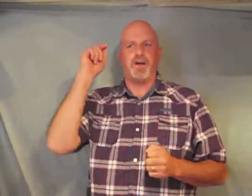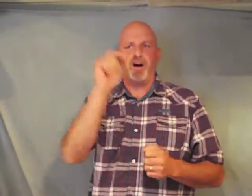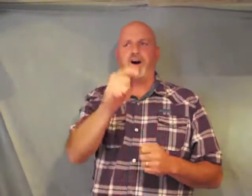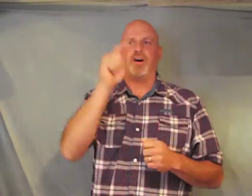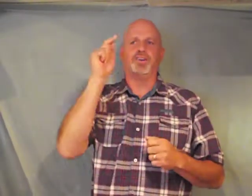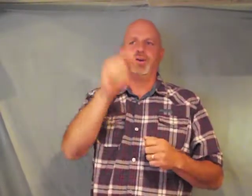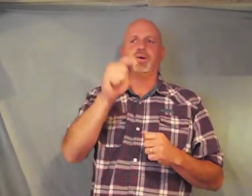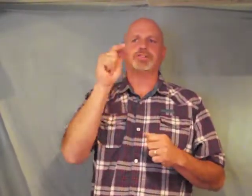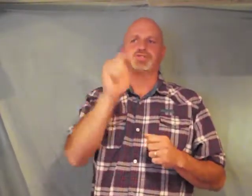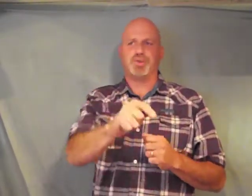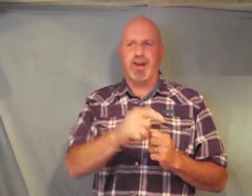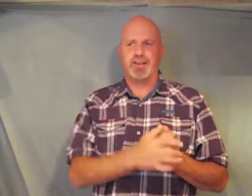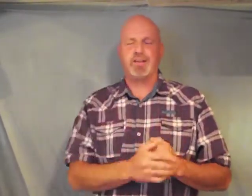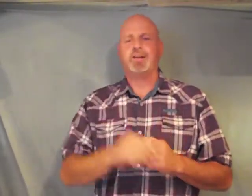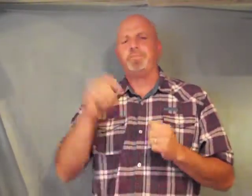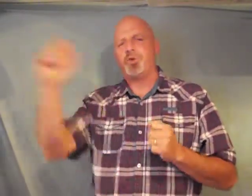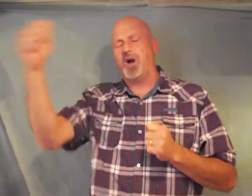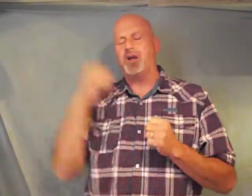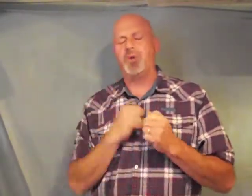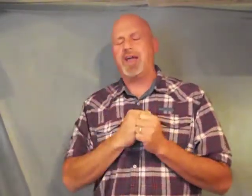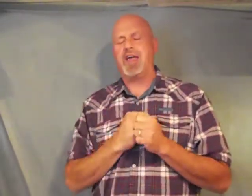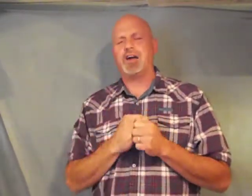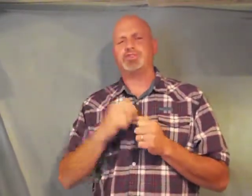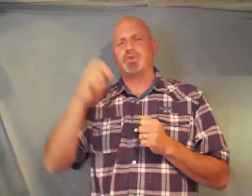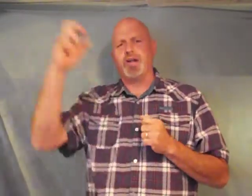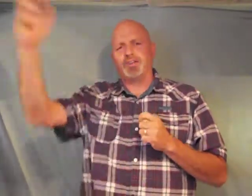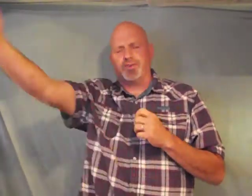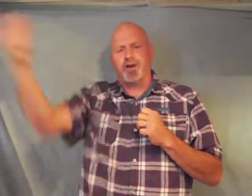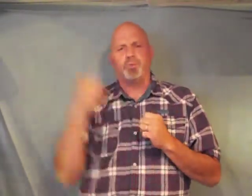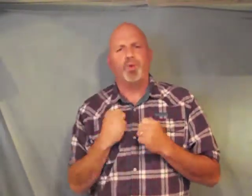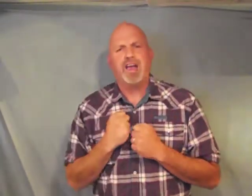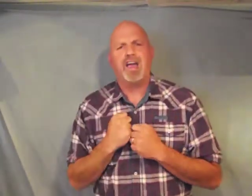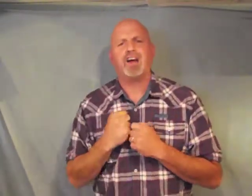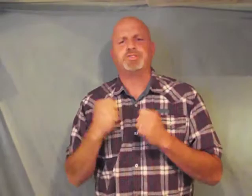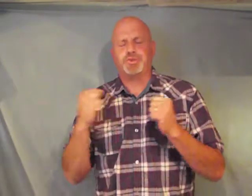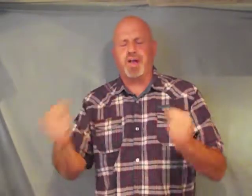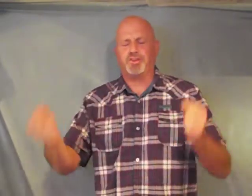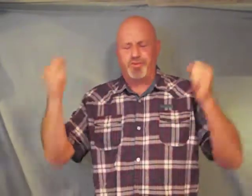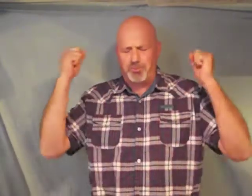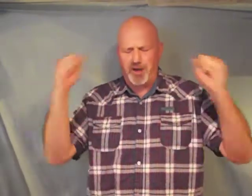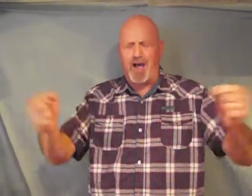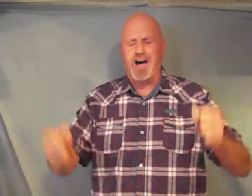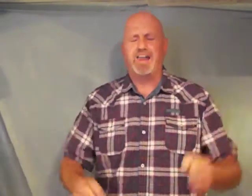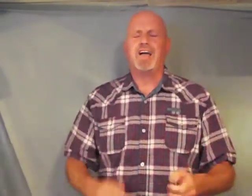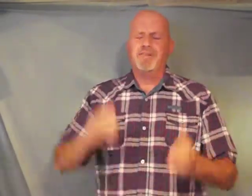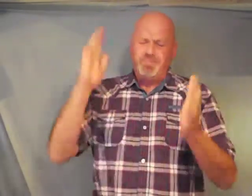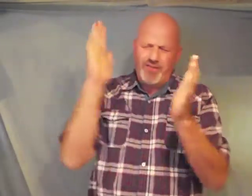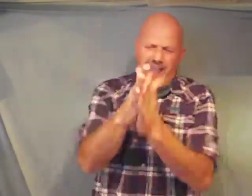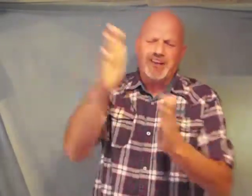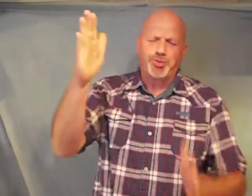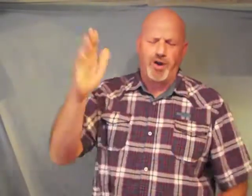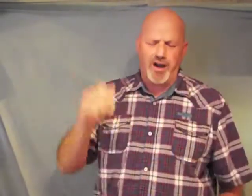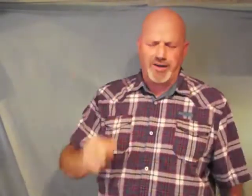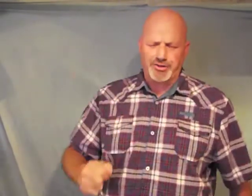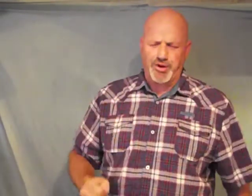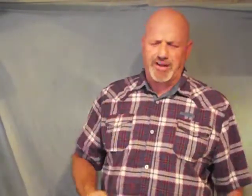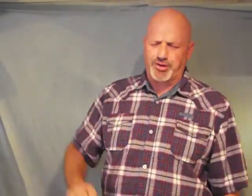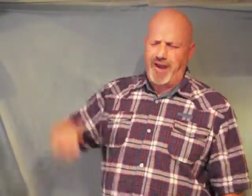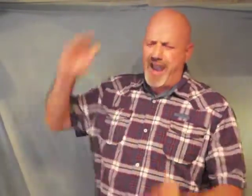all your strength where do we get our strength from we get our strength from God that's where our strengths are at